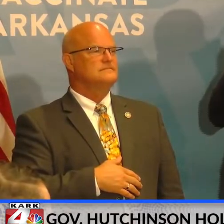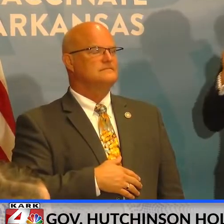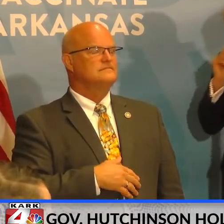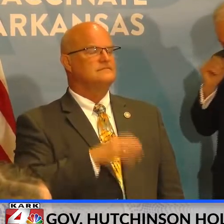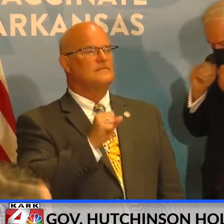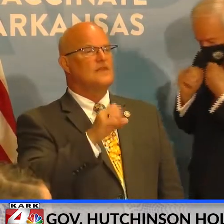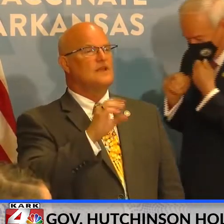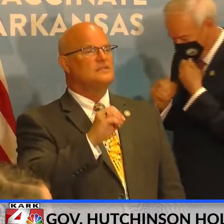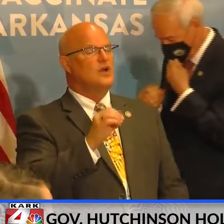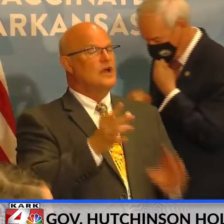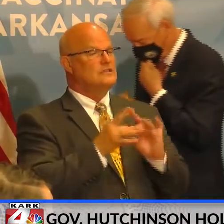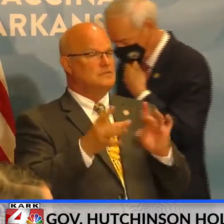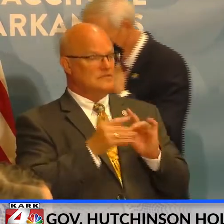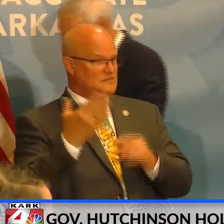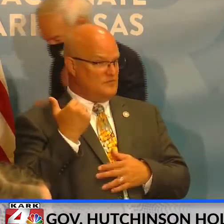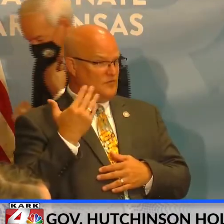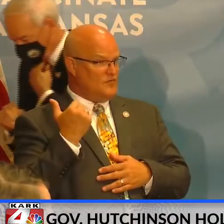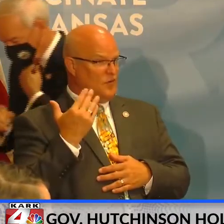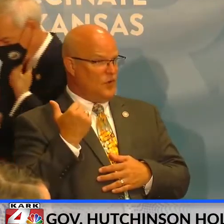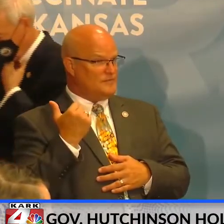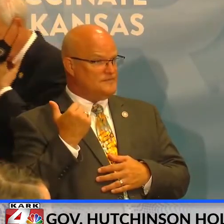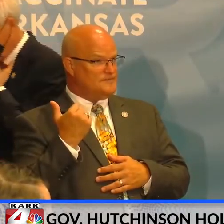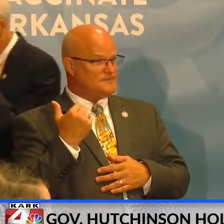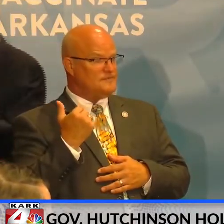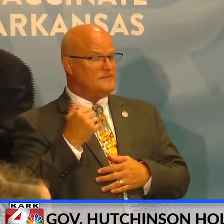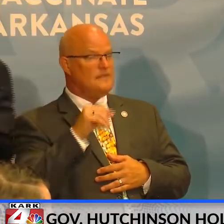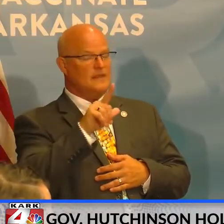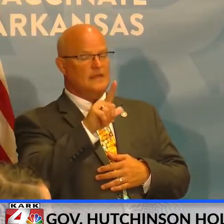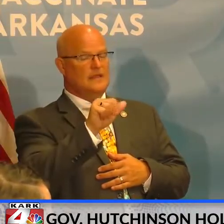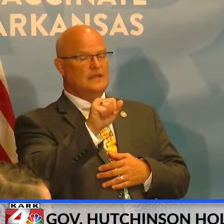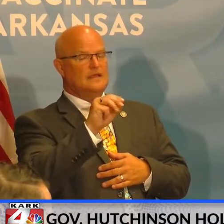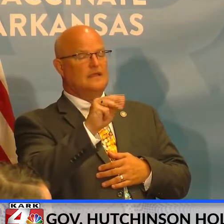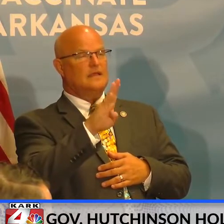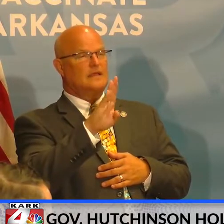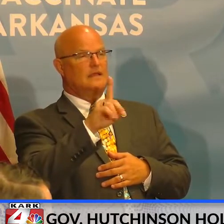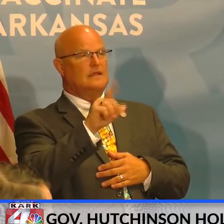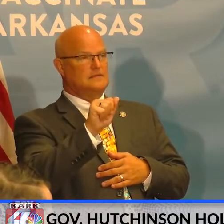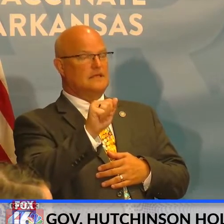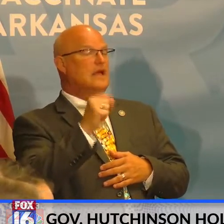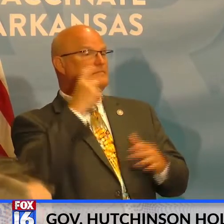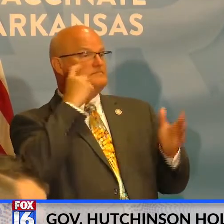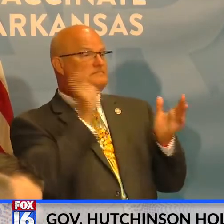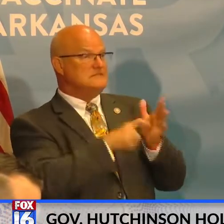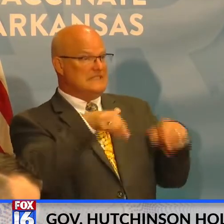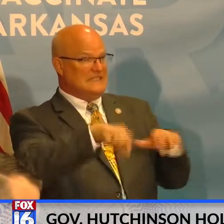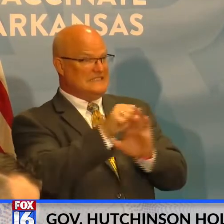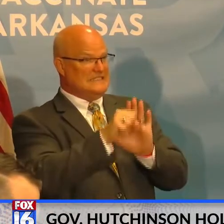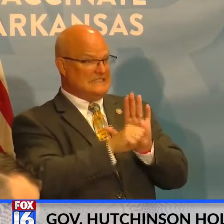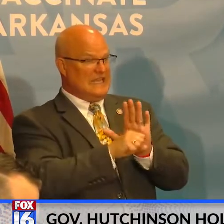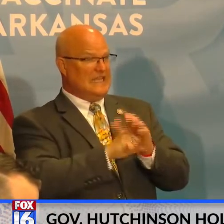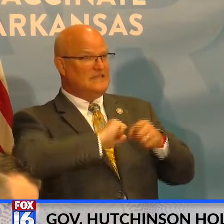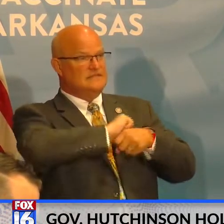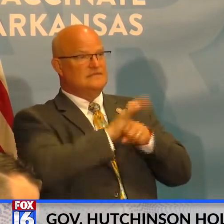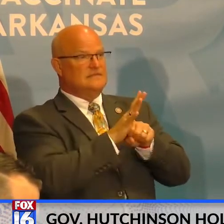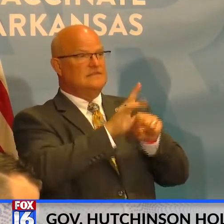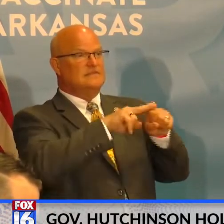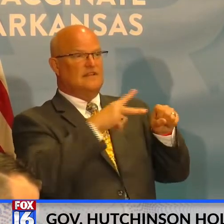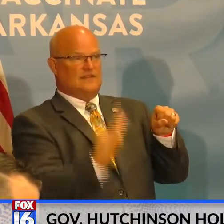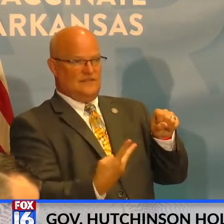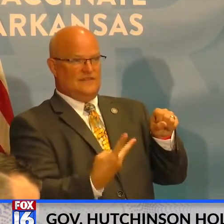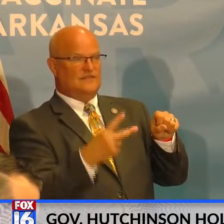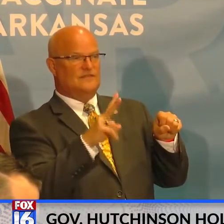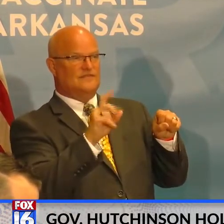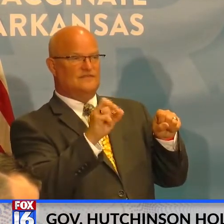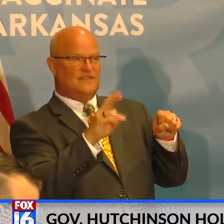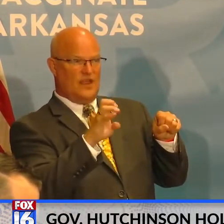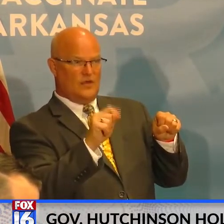So as mentioned previously, the Lambda variant has been identified here in the state. We are tracking to see if